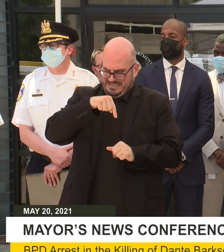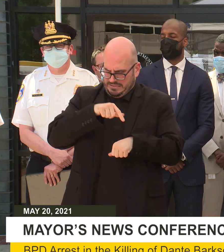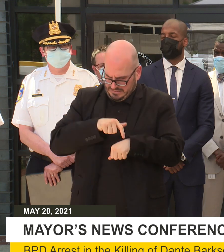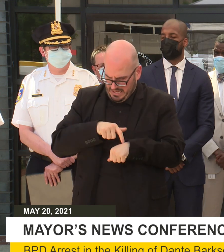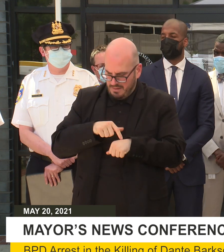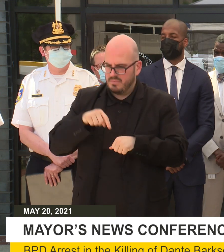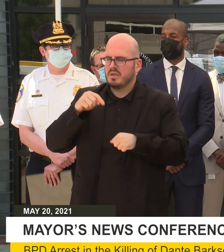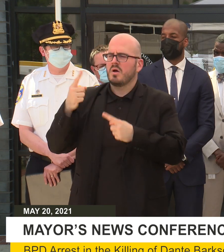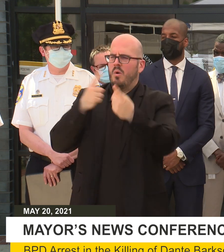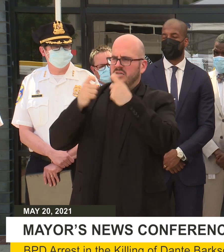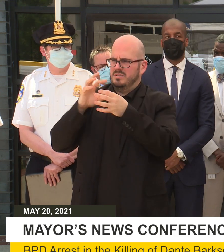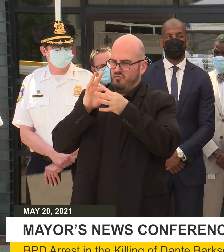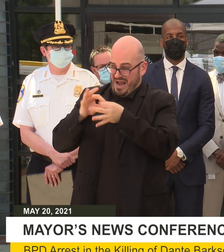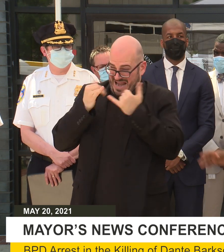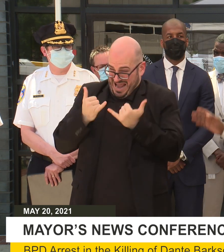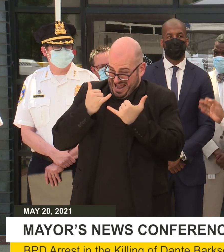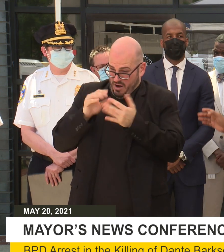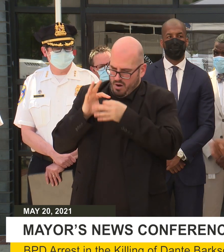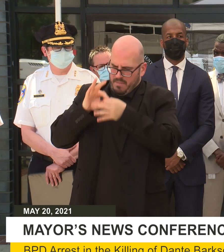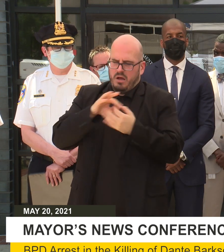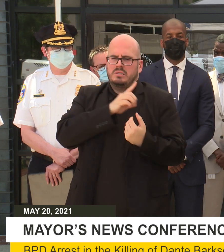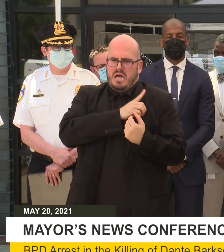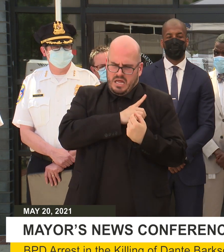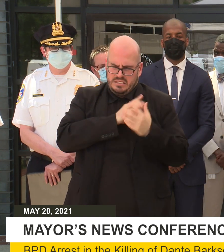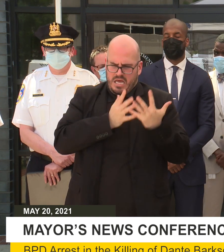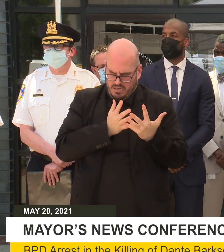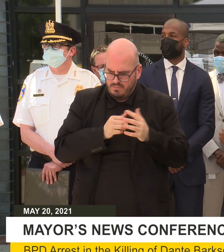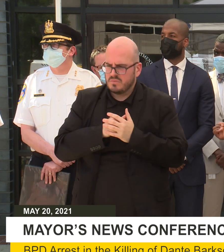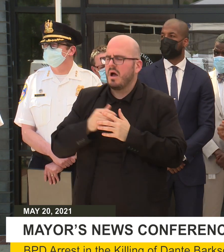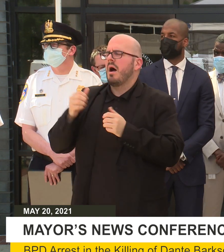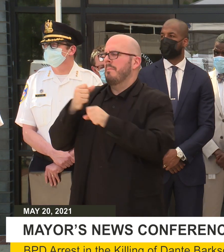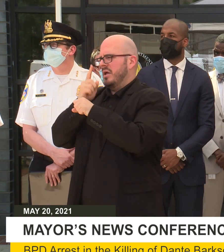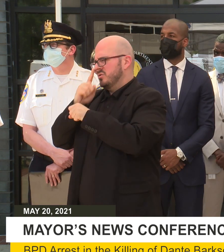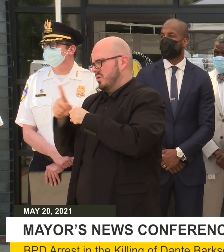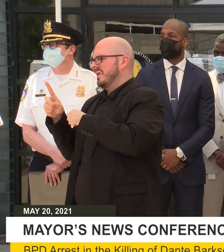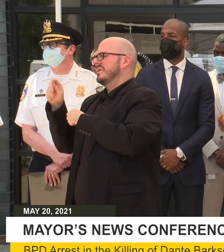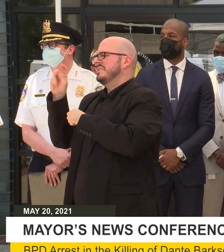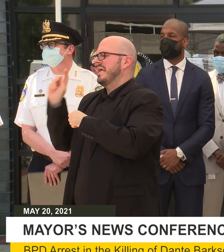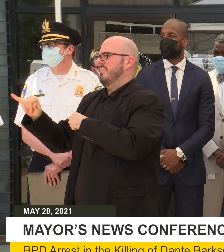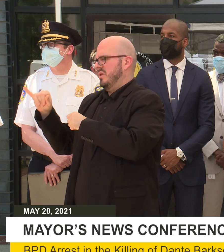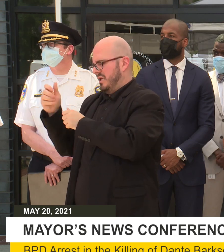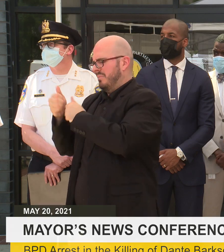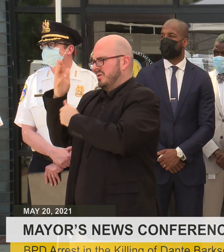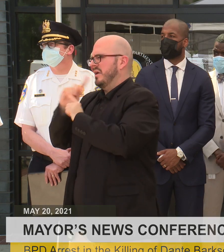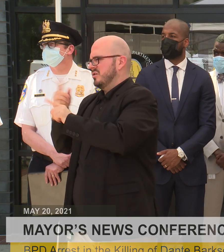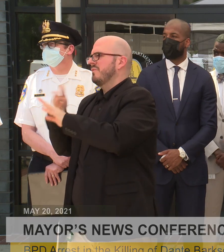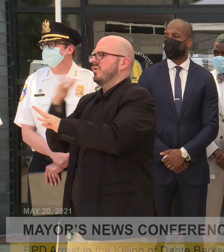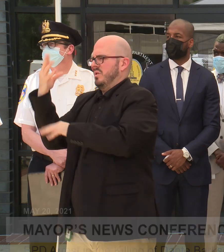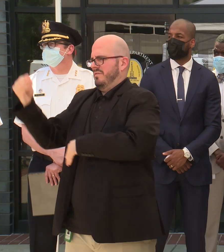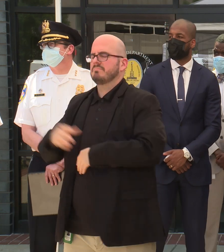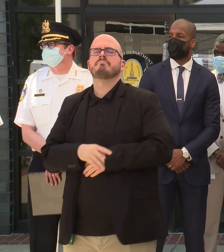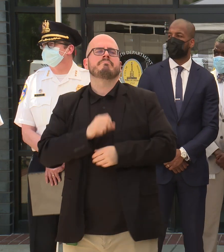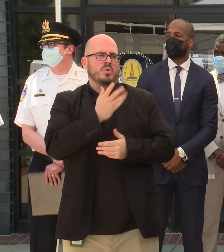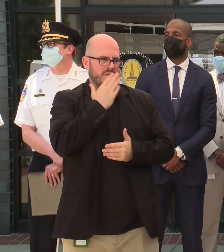these questions direct right now are about that. I'll make sure that the deputy commissioner answer that question for you before he leaves. Okay, thanks.